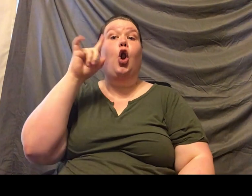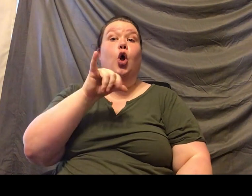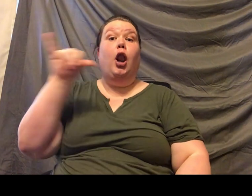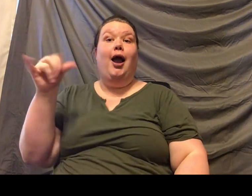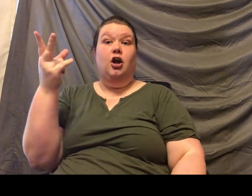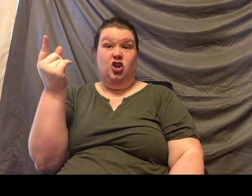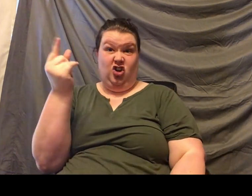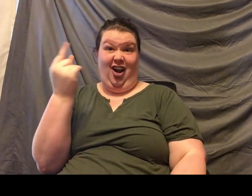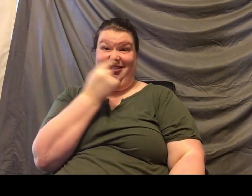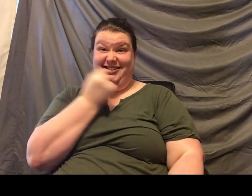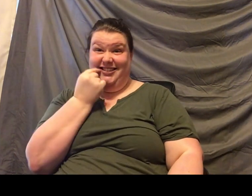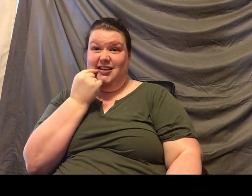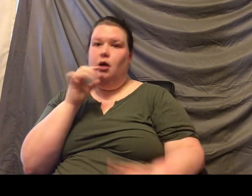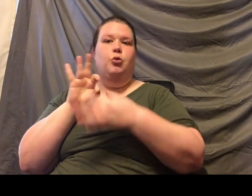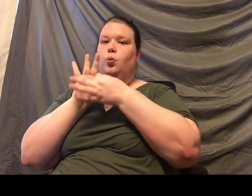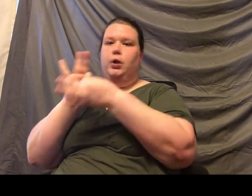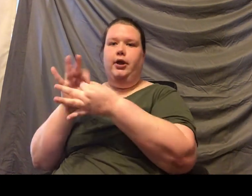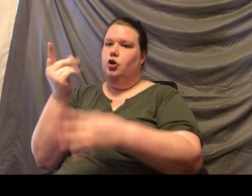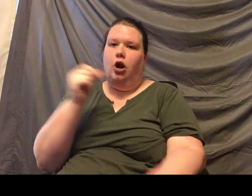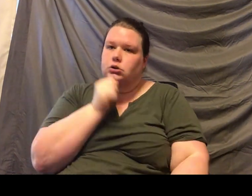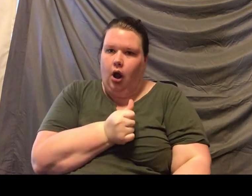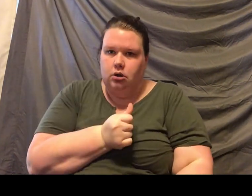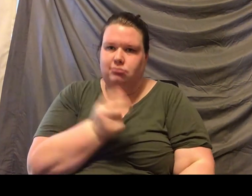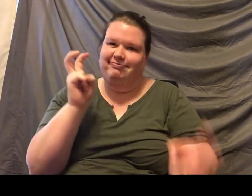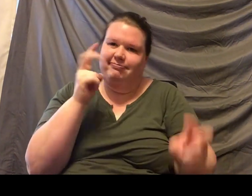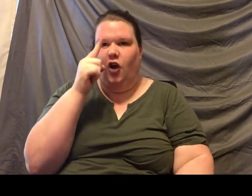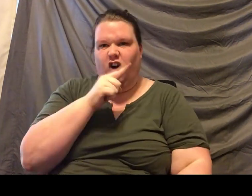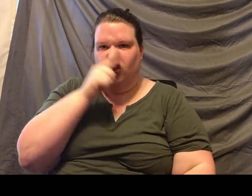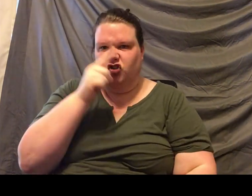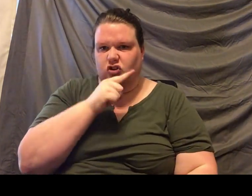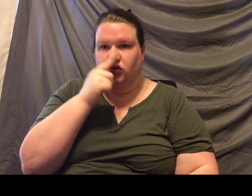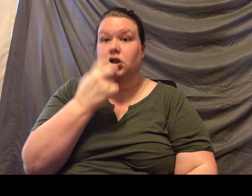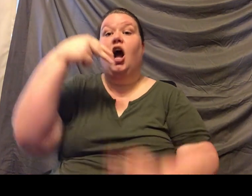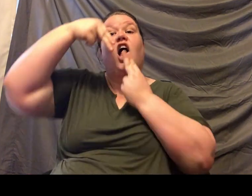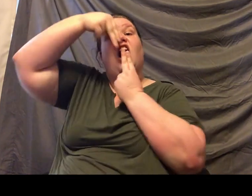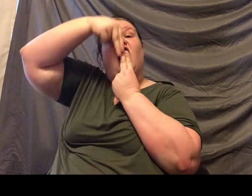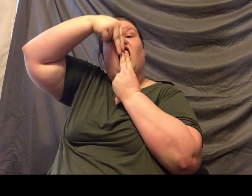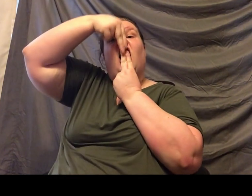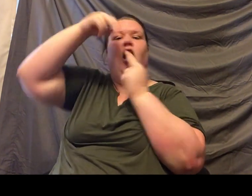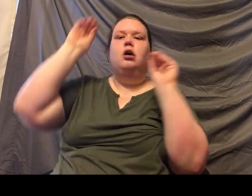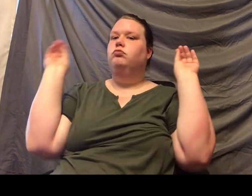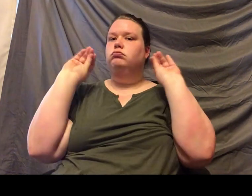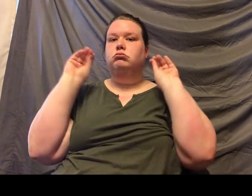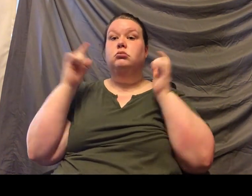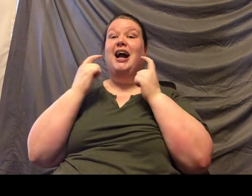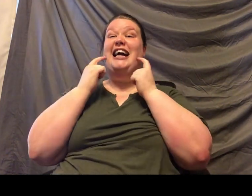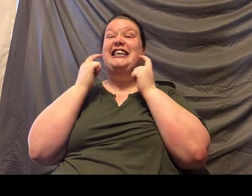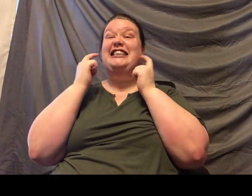or dogs. And they don't have any front teeth, which are called incisors, but they do have some really sharp molars in the back to be able